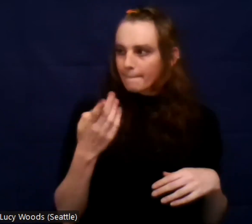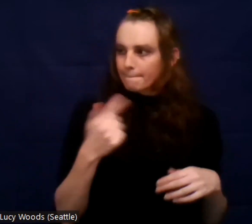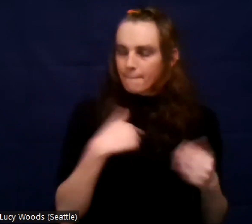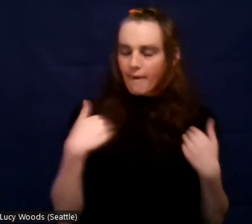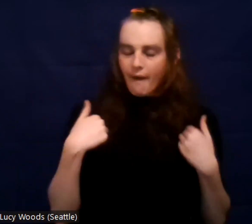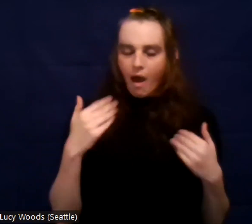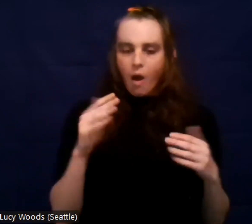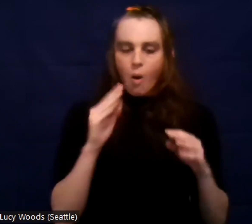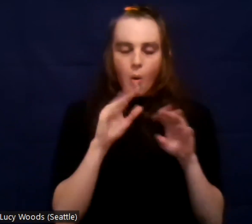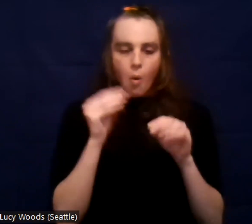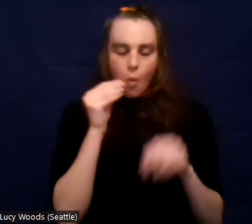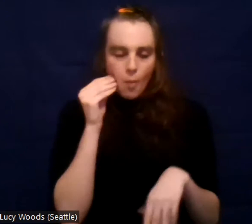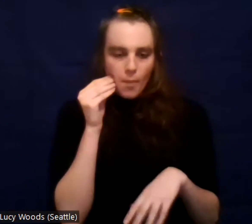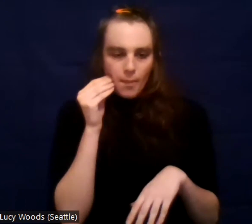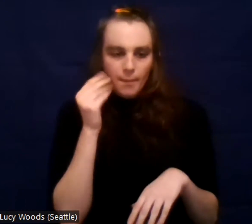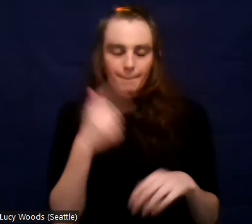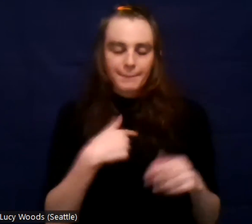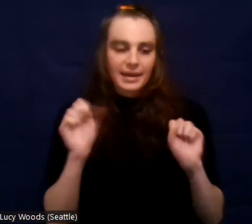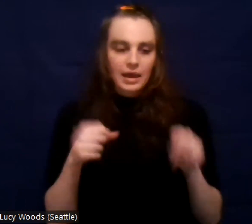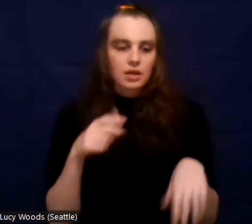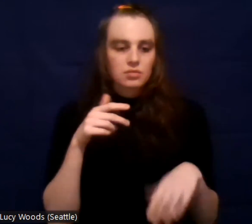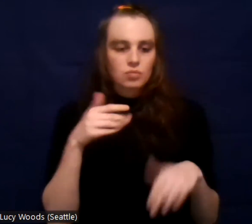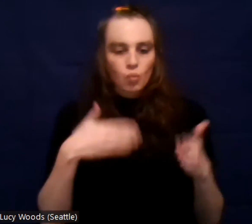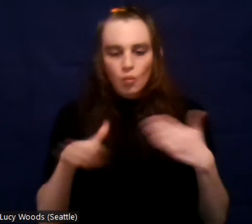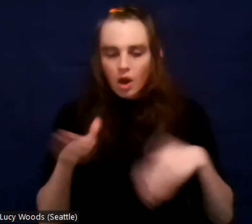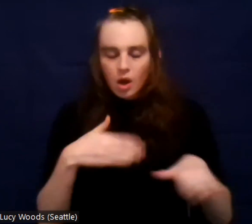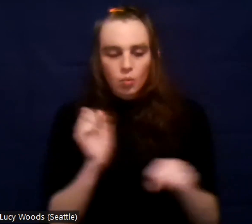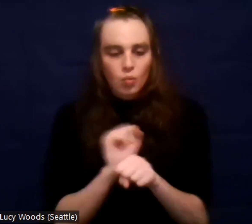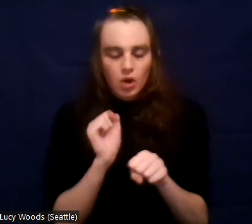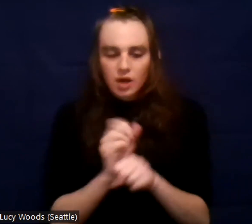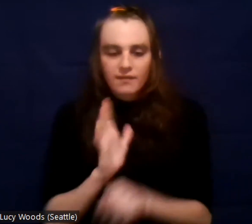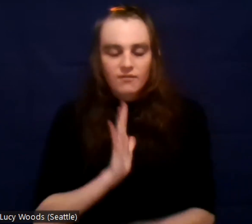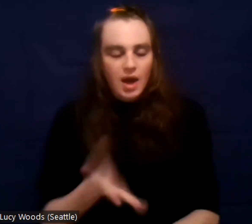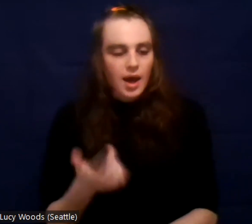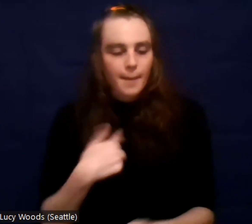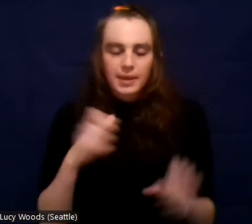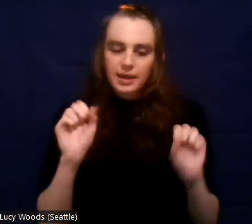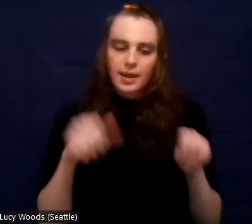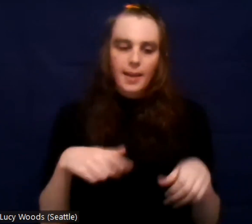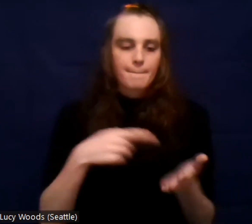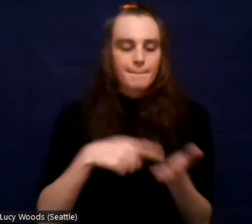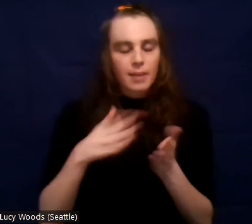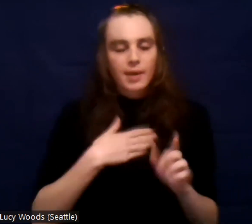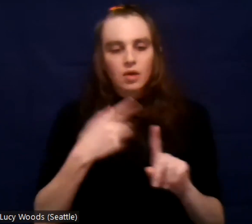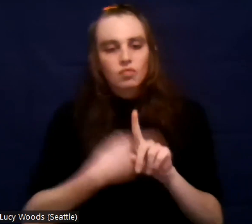close enough to walk to work. I have a job. Um, I'm able to pay my rent. Um,